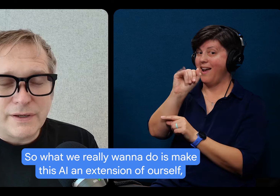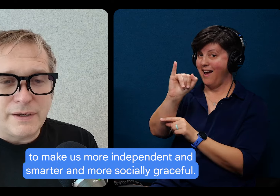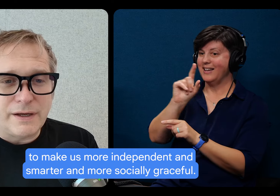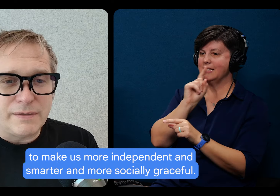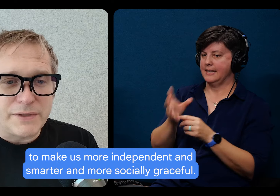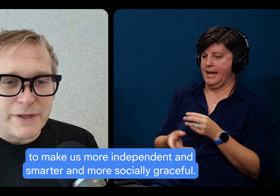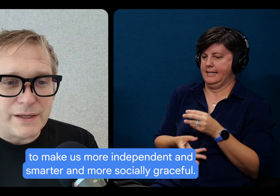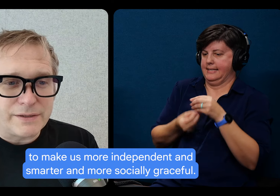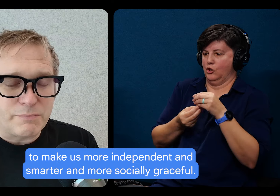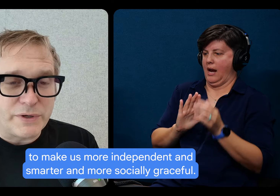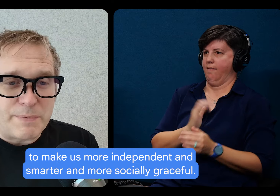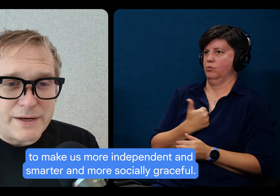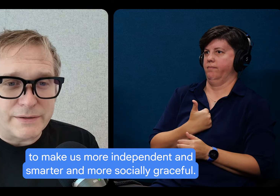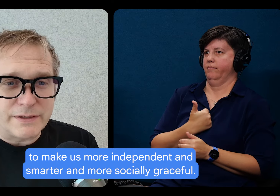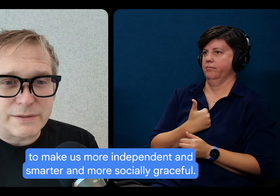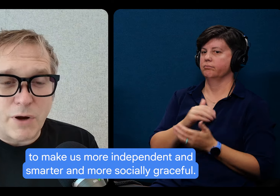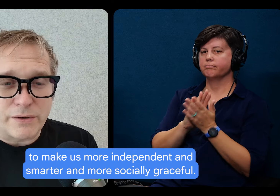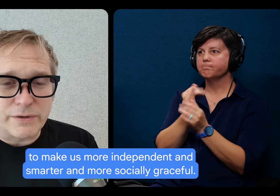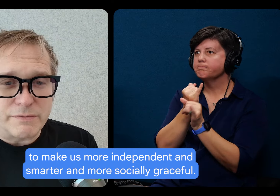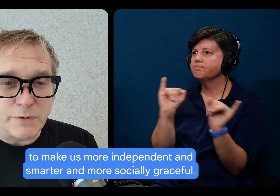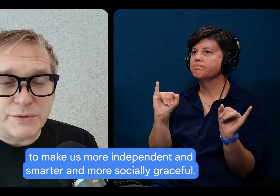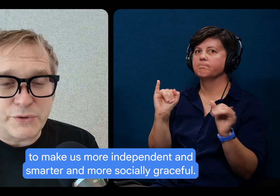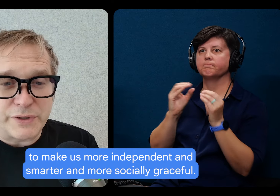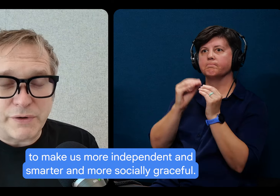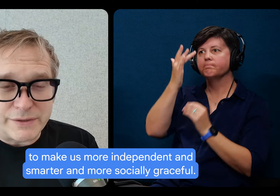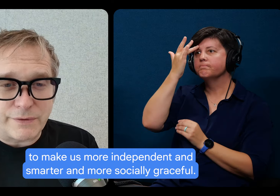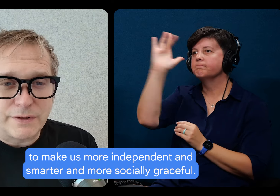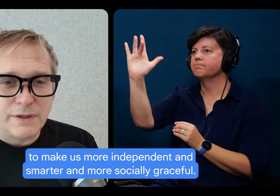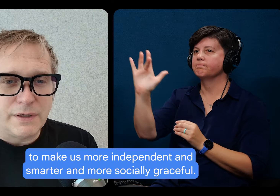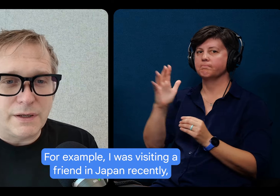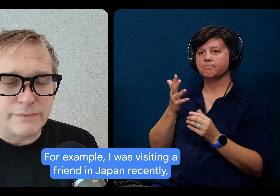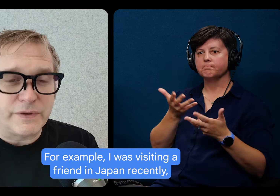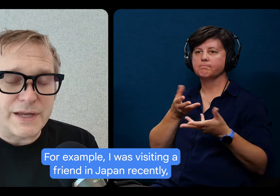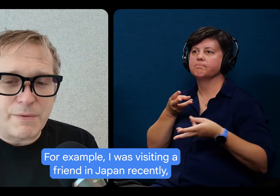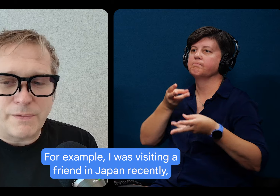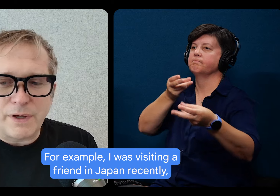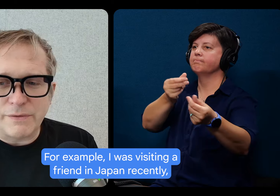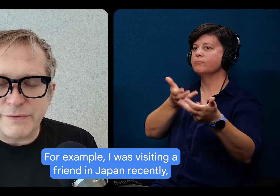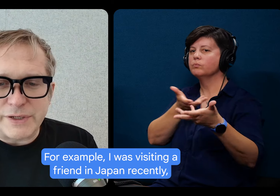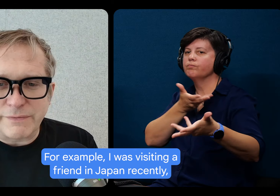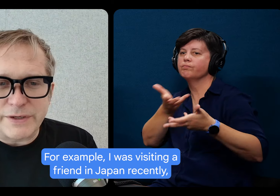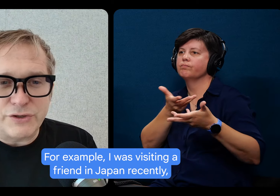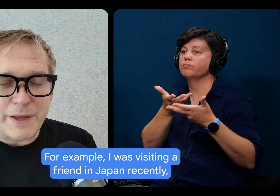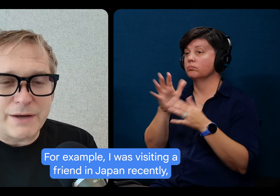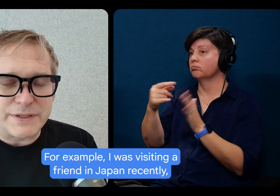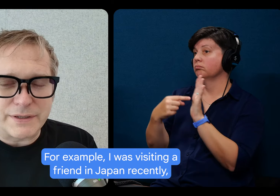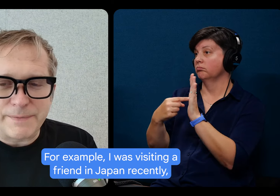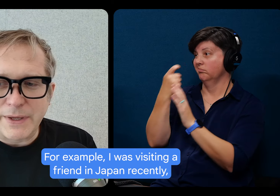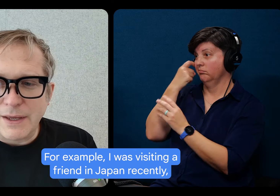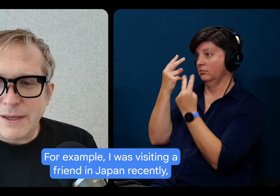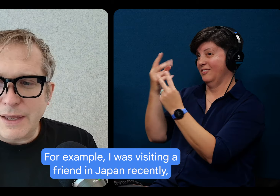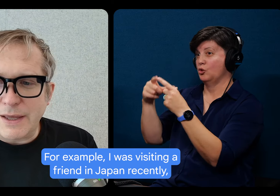to make us more independent and smarter and more socially graceful. For example, I was visiting a friend in Japan